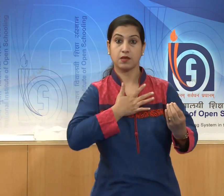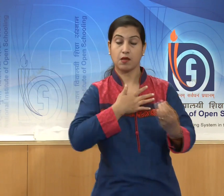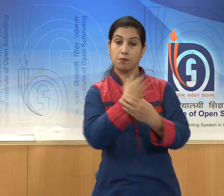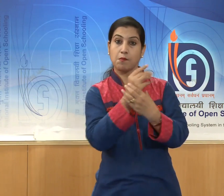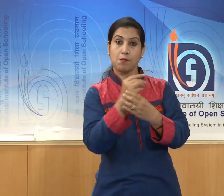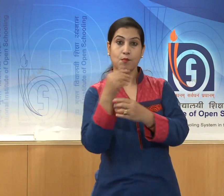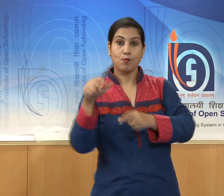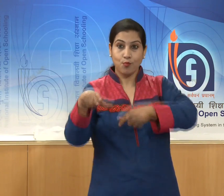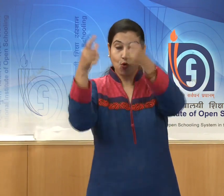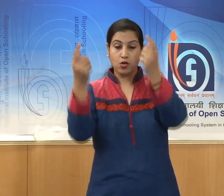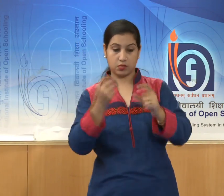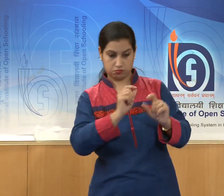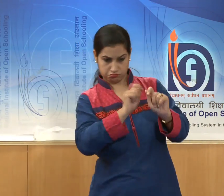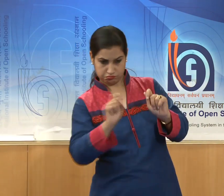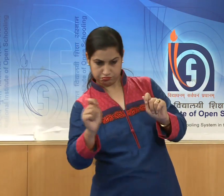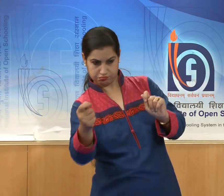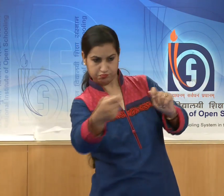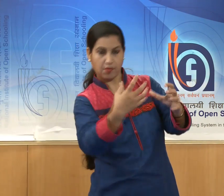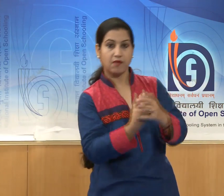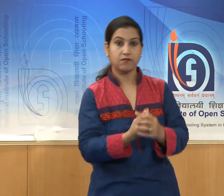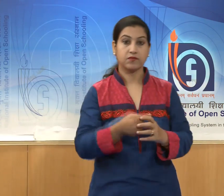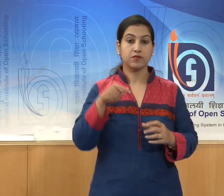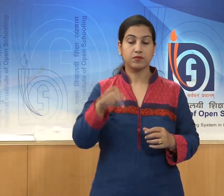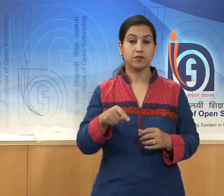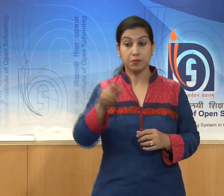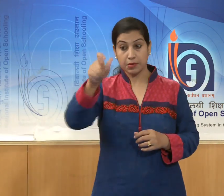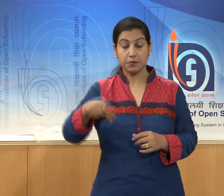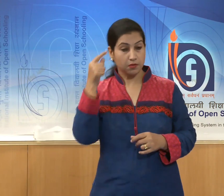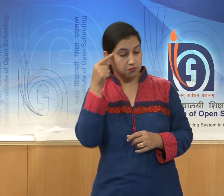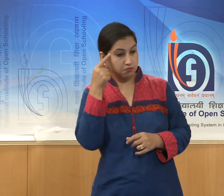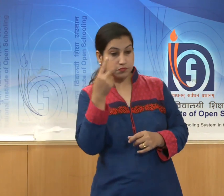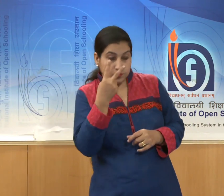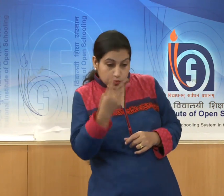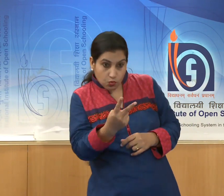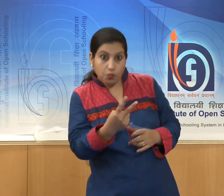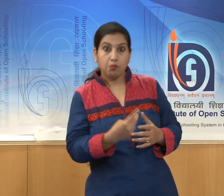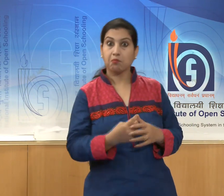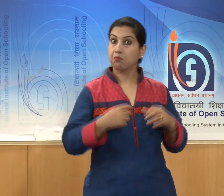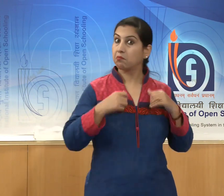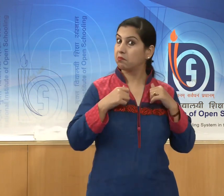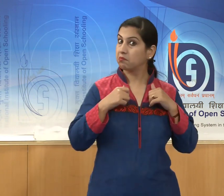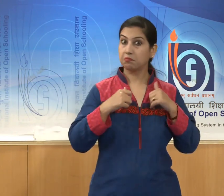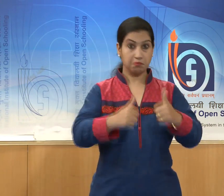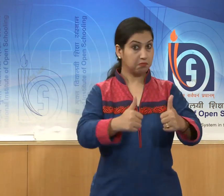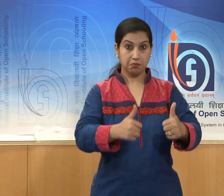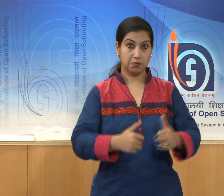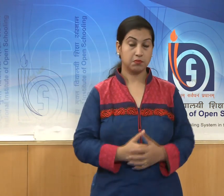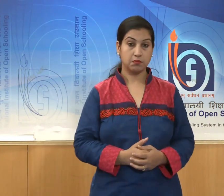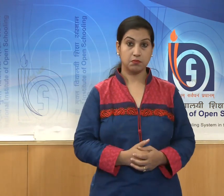Scholars are of opinion that these